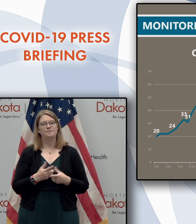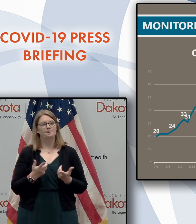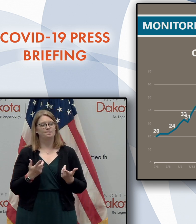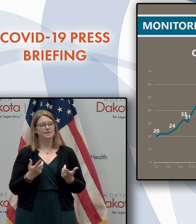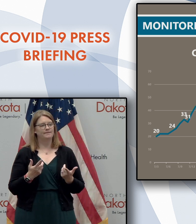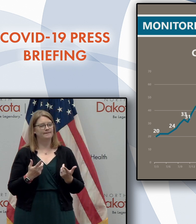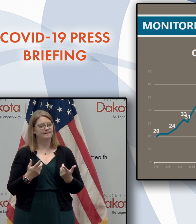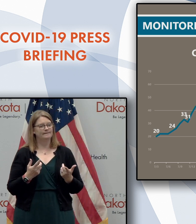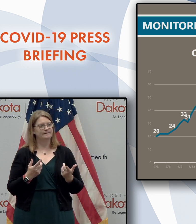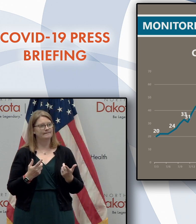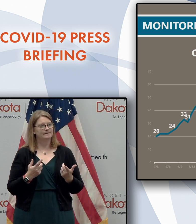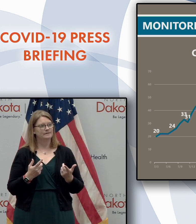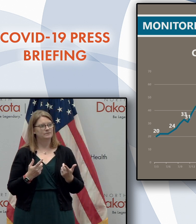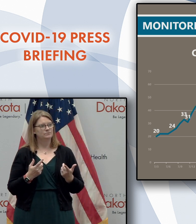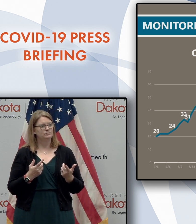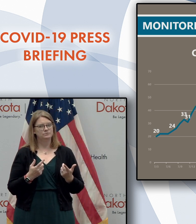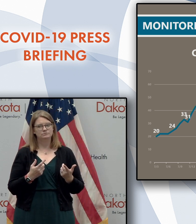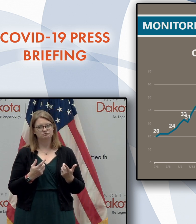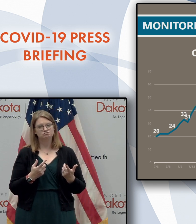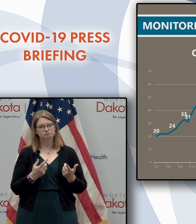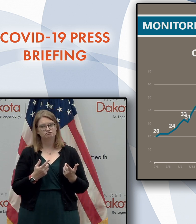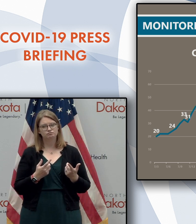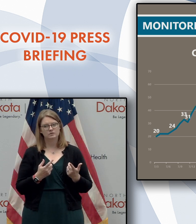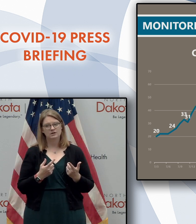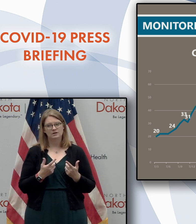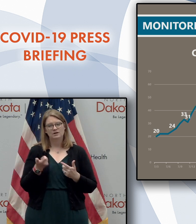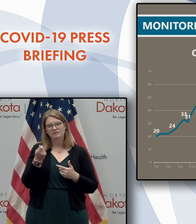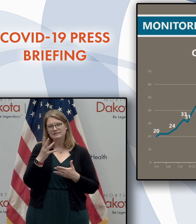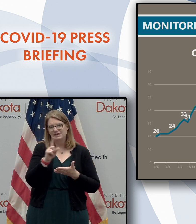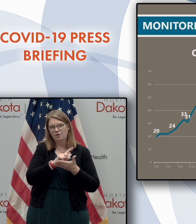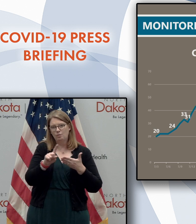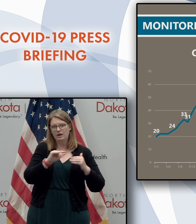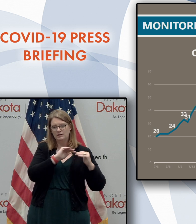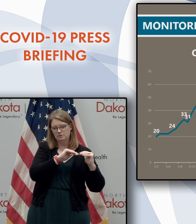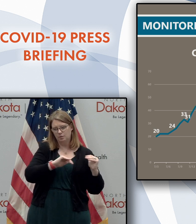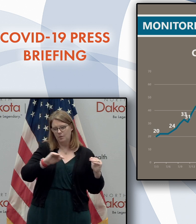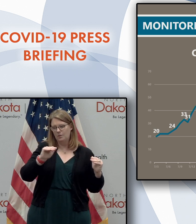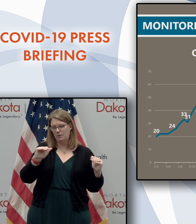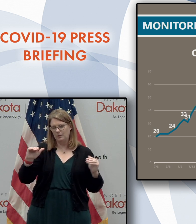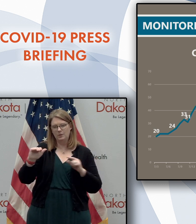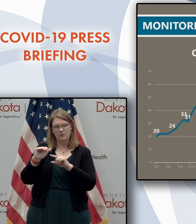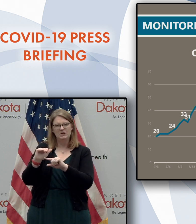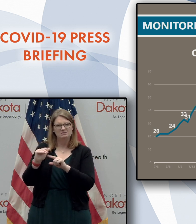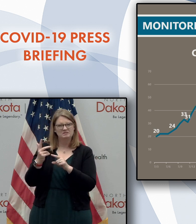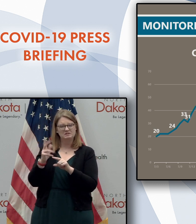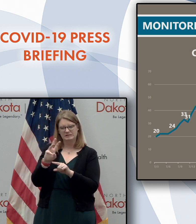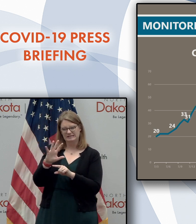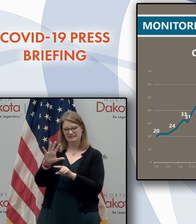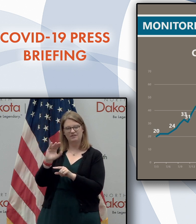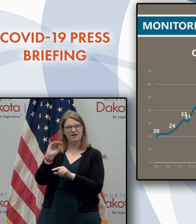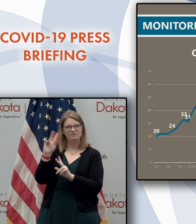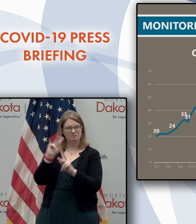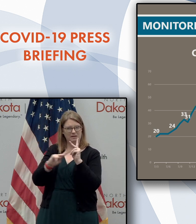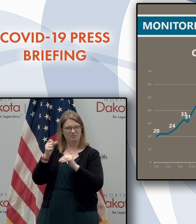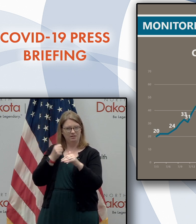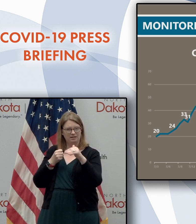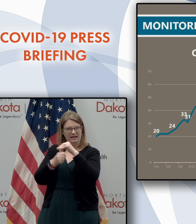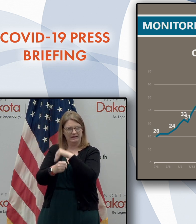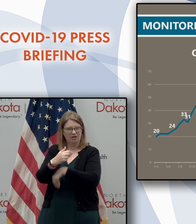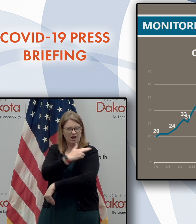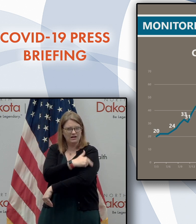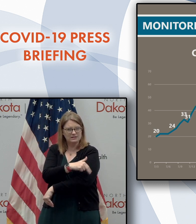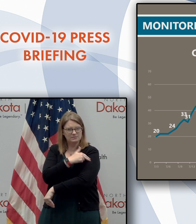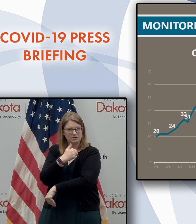we are been relatively flat for several weeks and with 65 people hospitalized, that's a very small